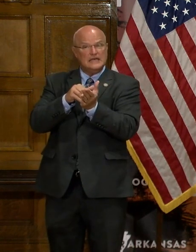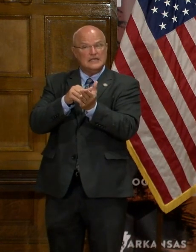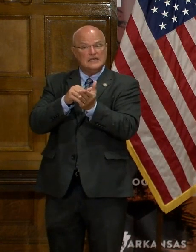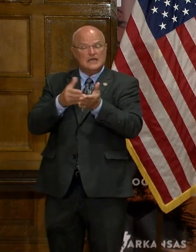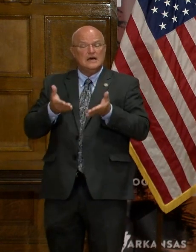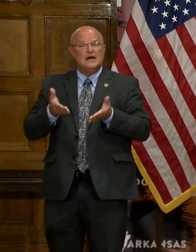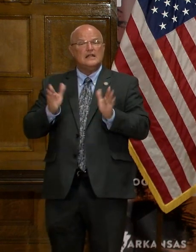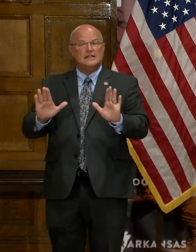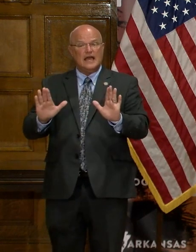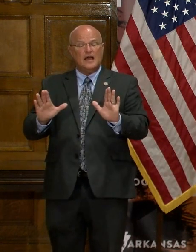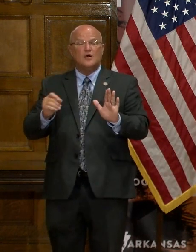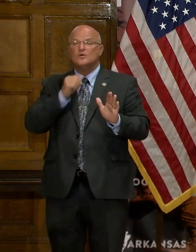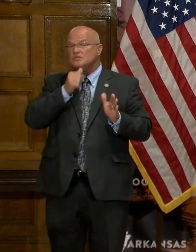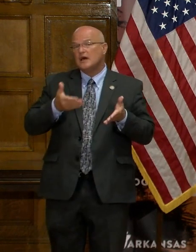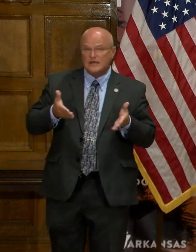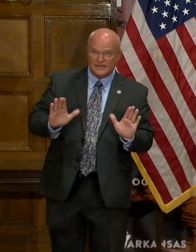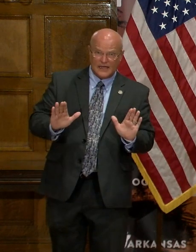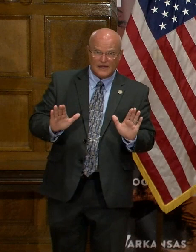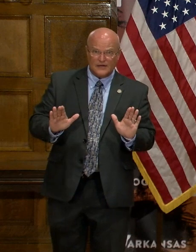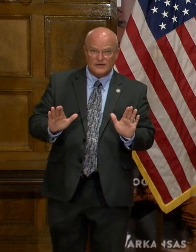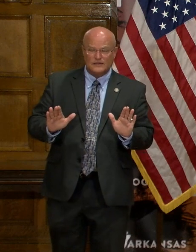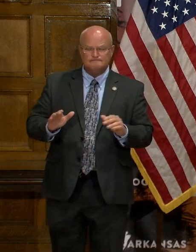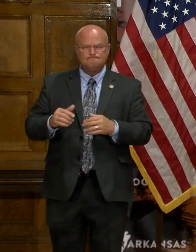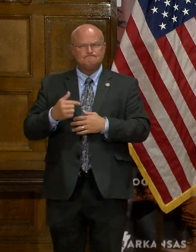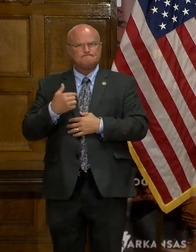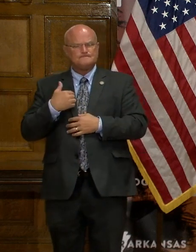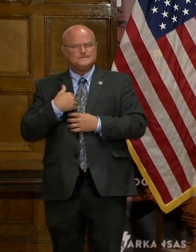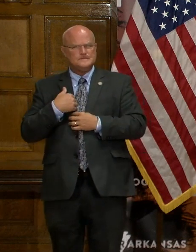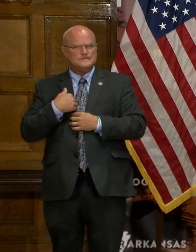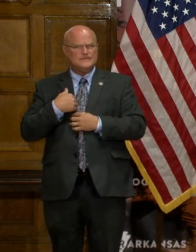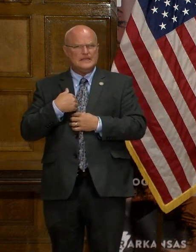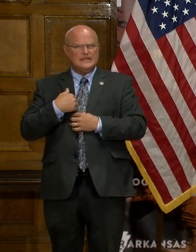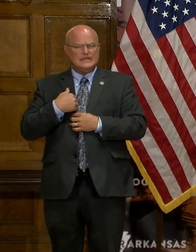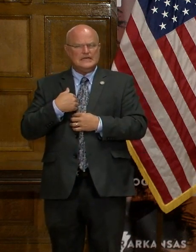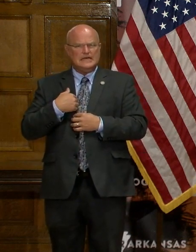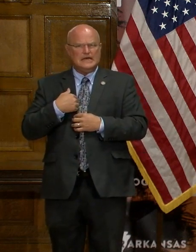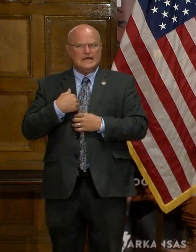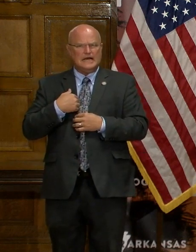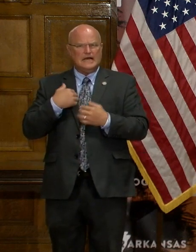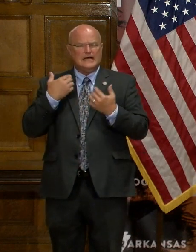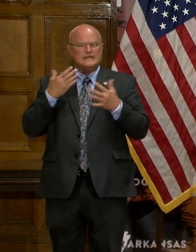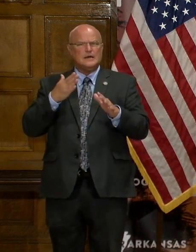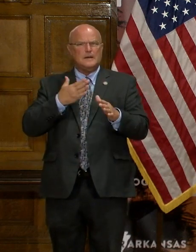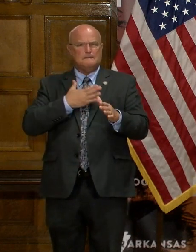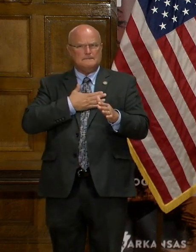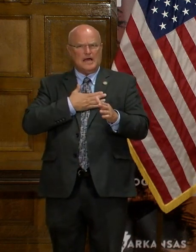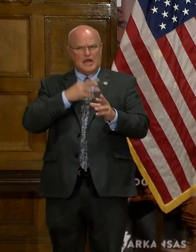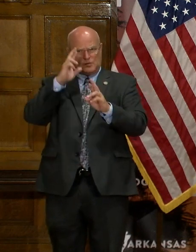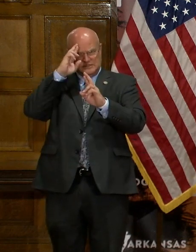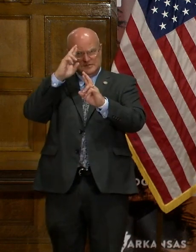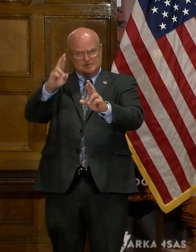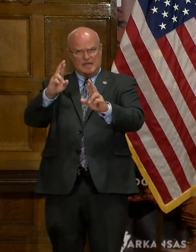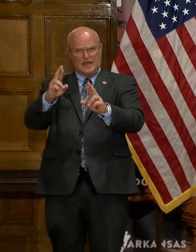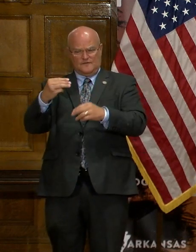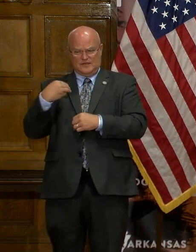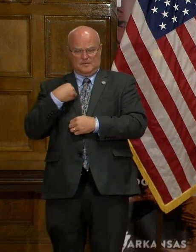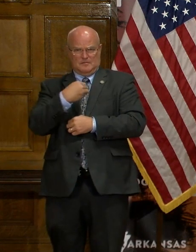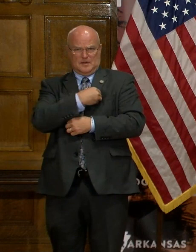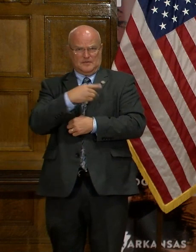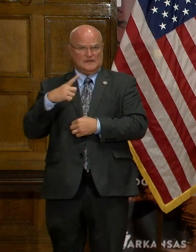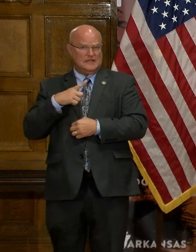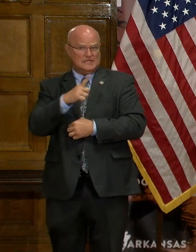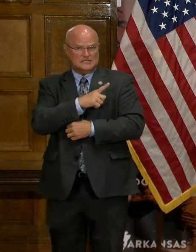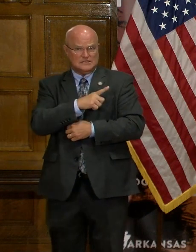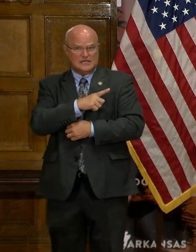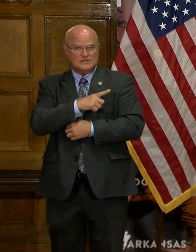should allow or disallow. And I don't know of even though my great respect for members of the General Assembly, they bring